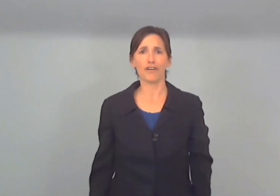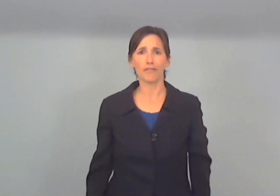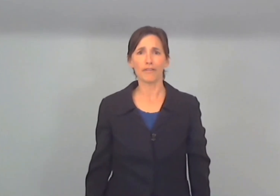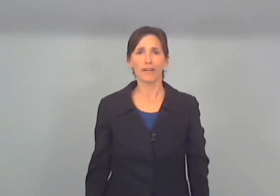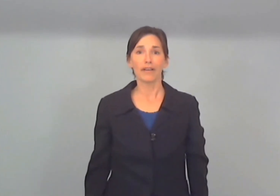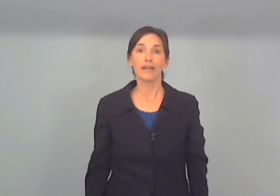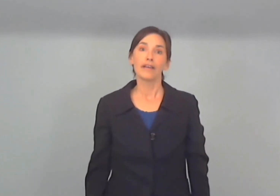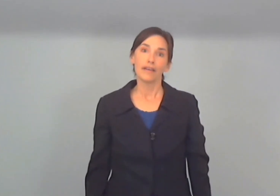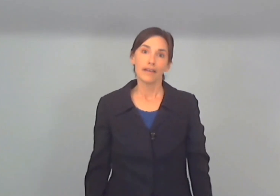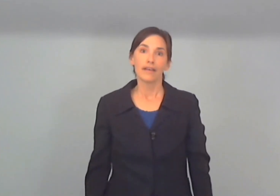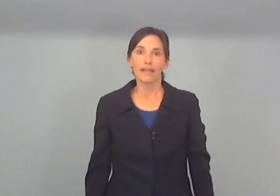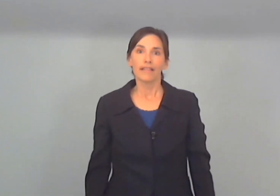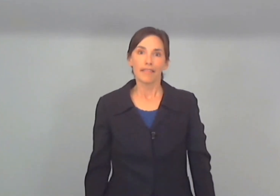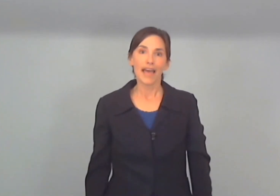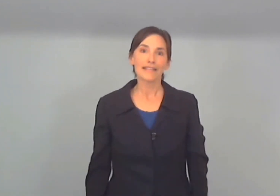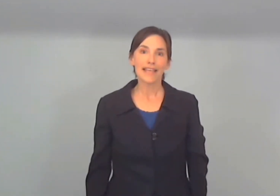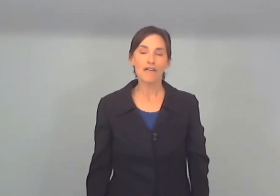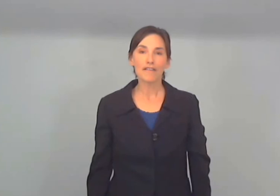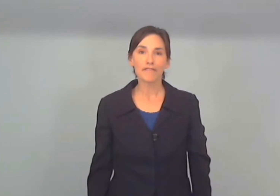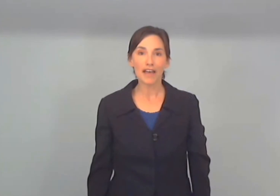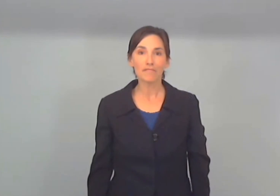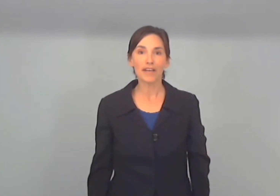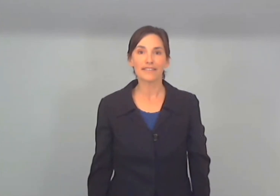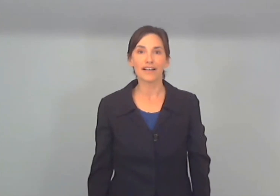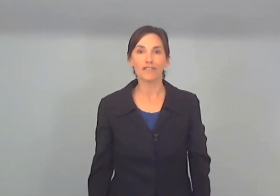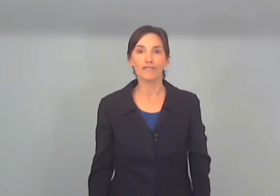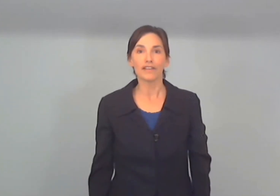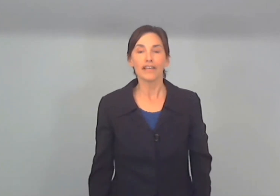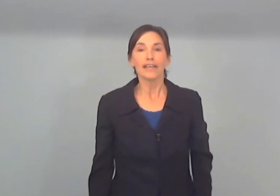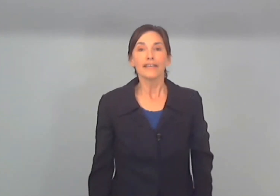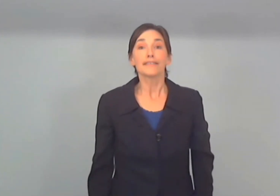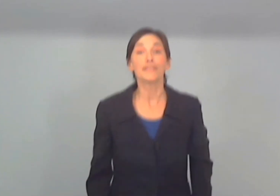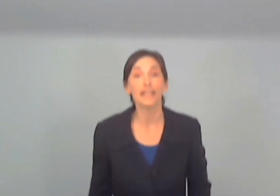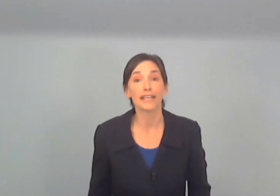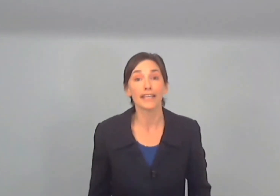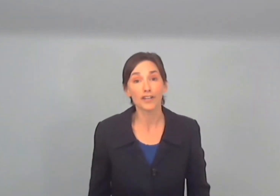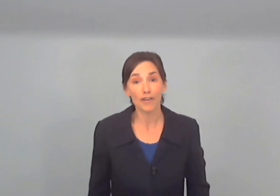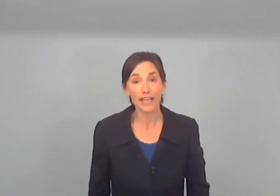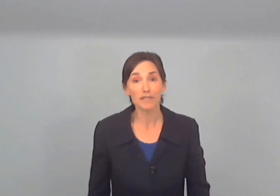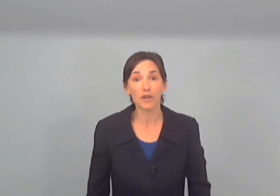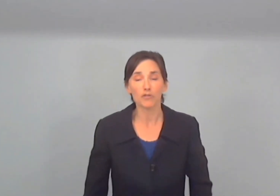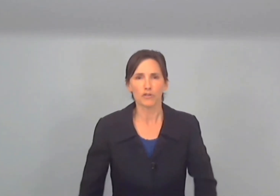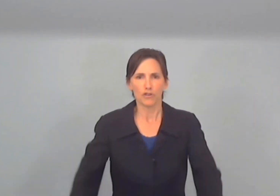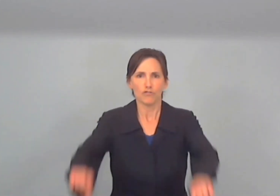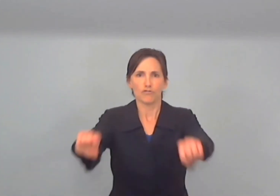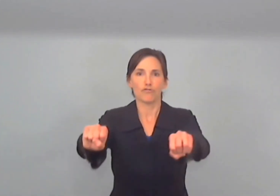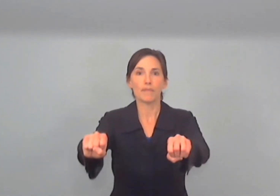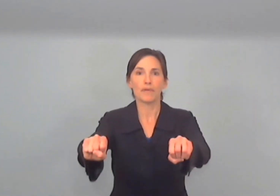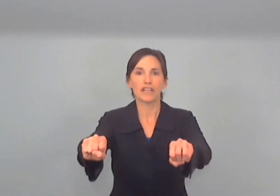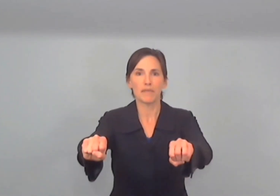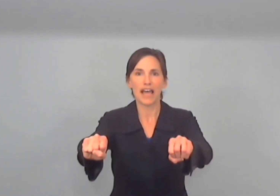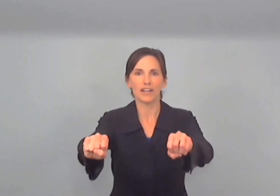that's how I found myself sitting in a dragon boat gripping a paddle